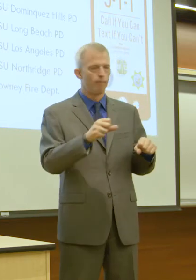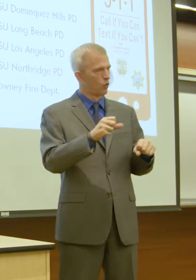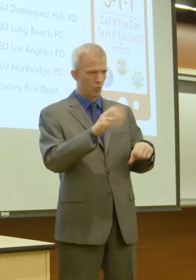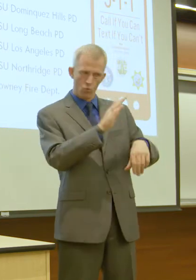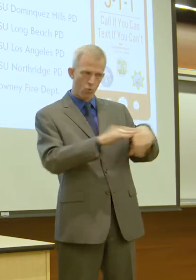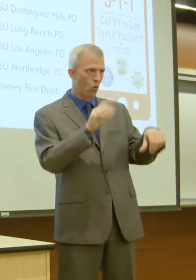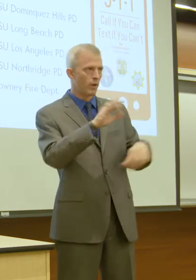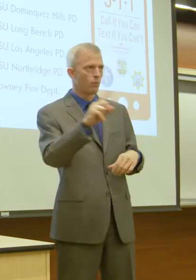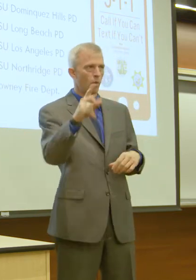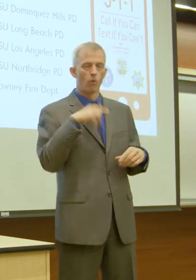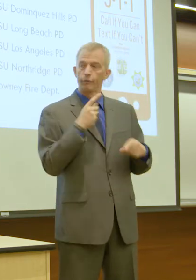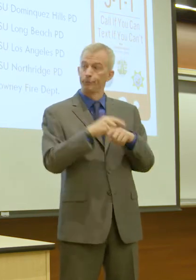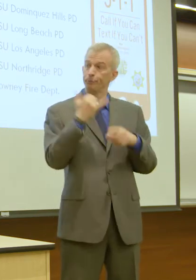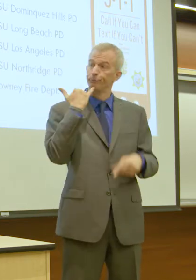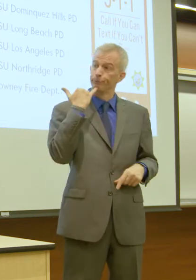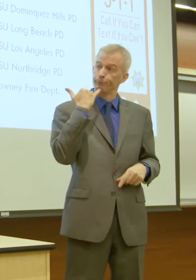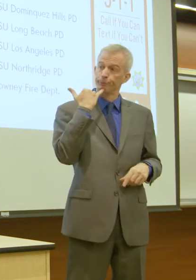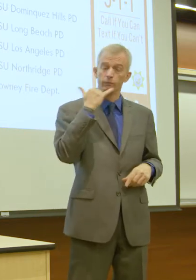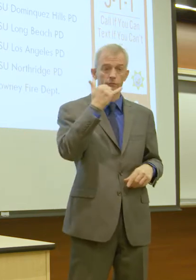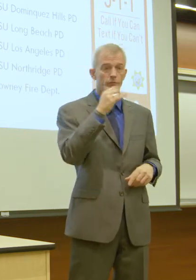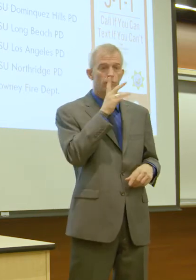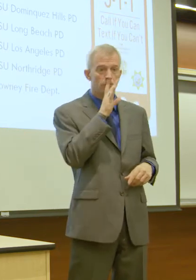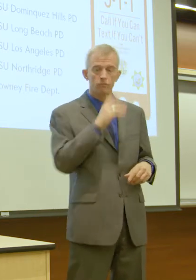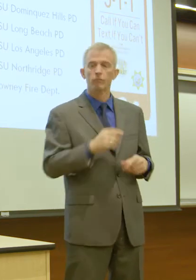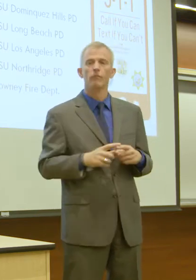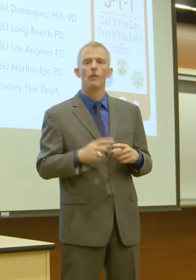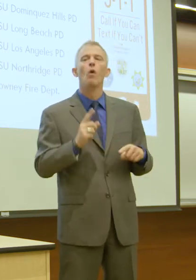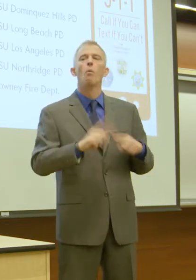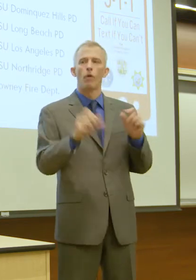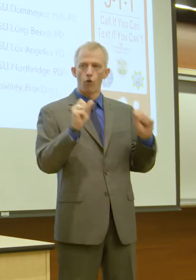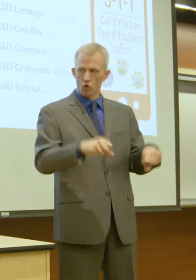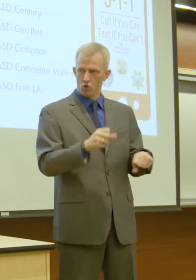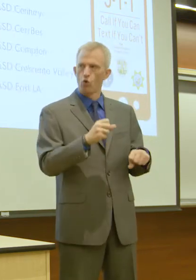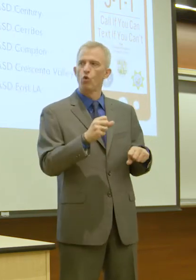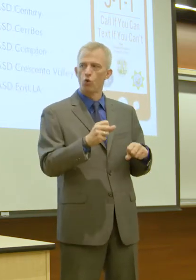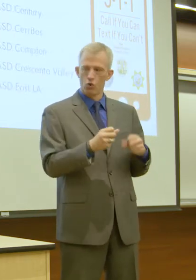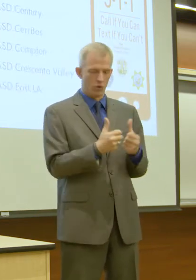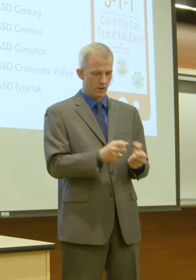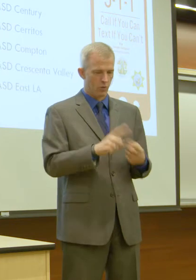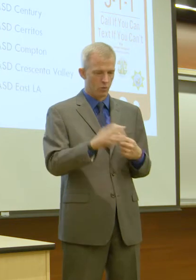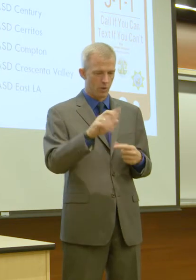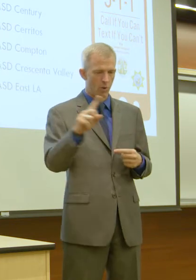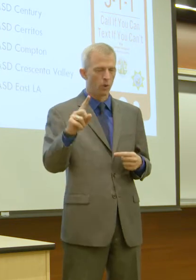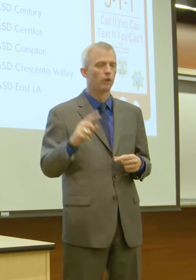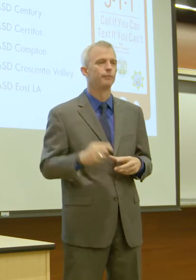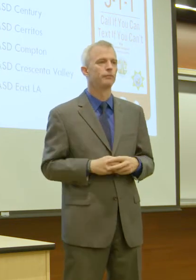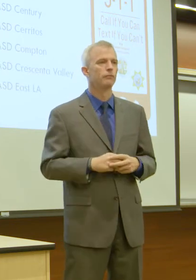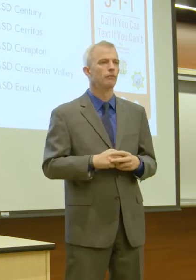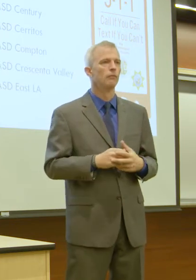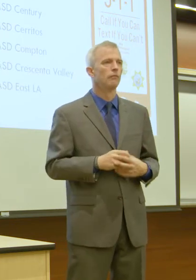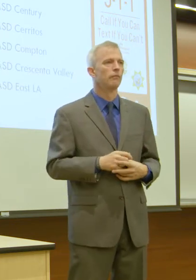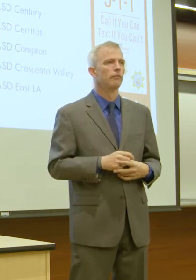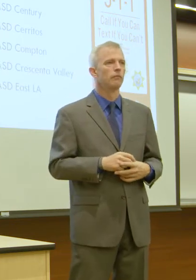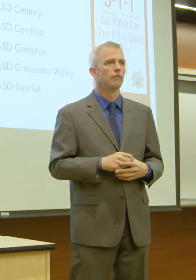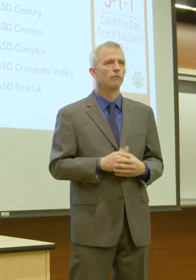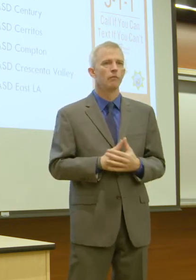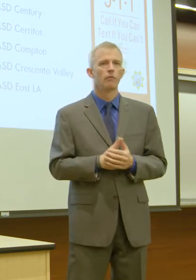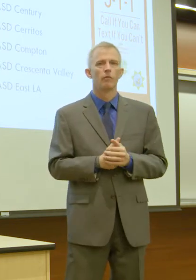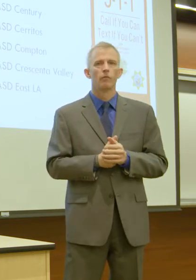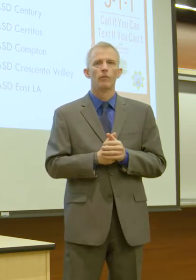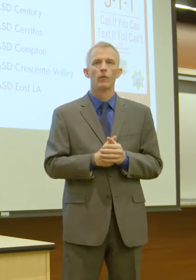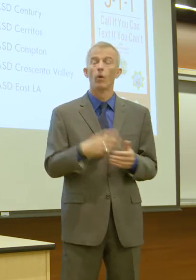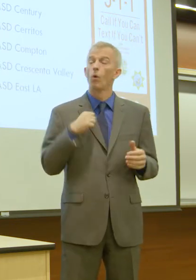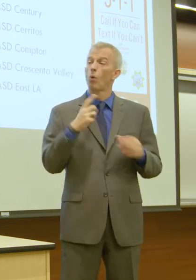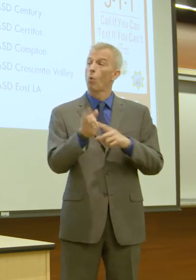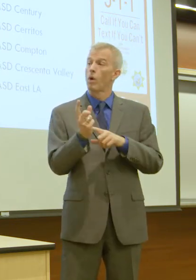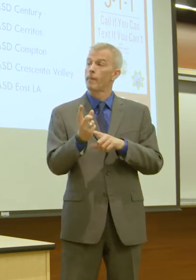using voice, but they were able to use it using that text method. I also want to make one moment